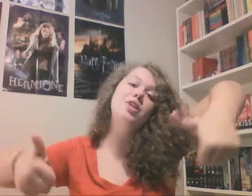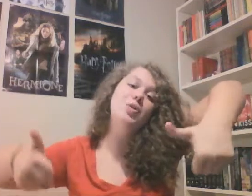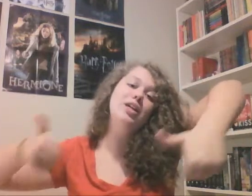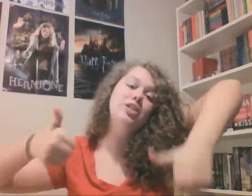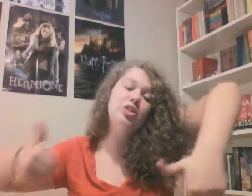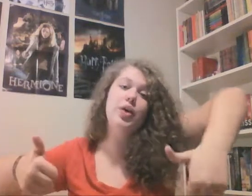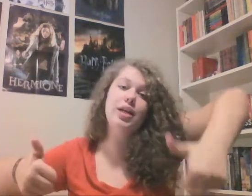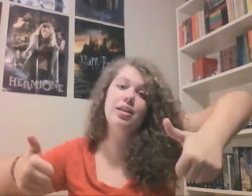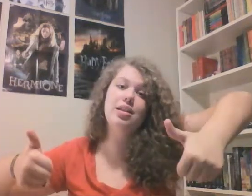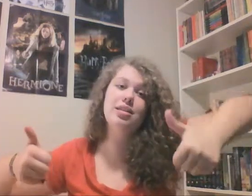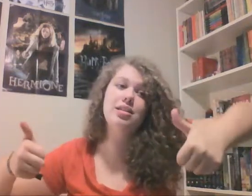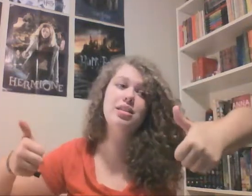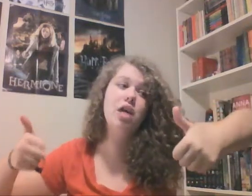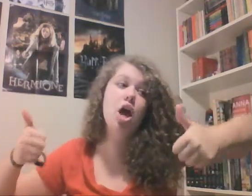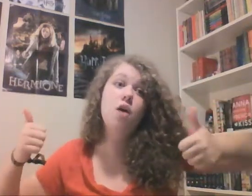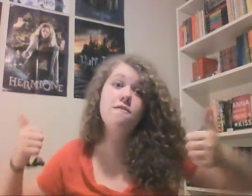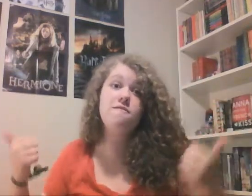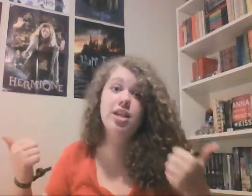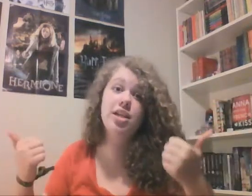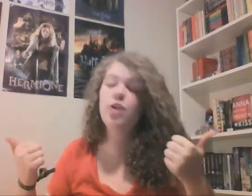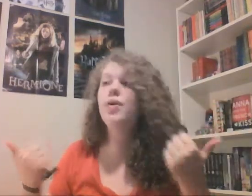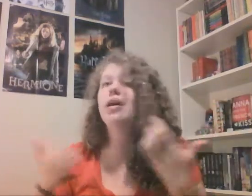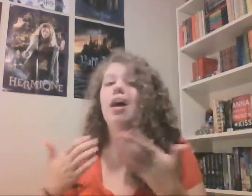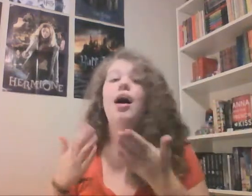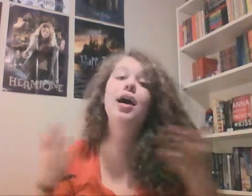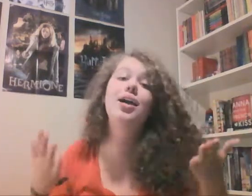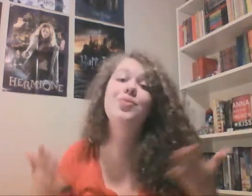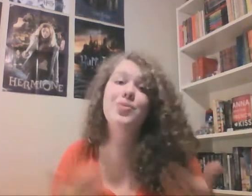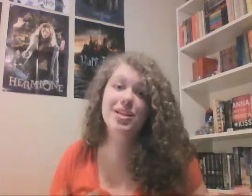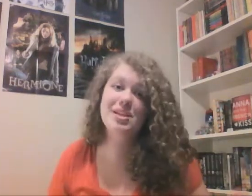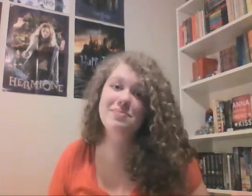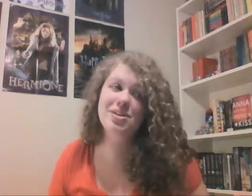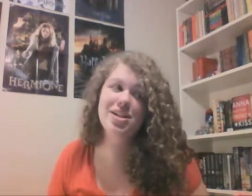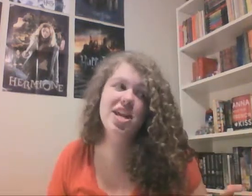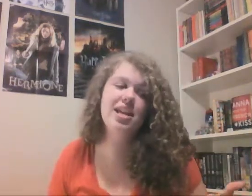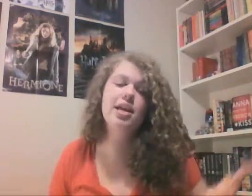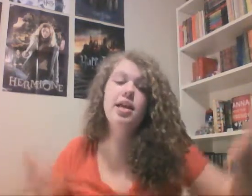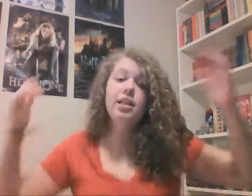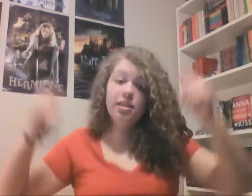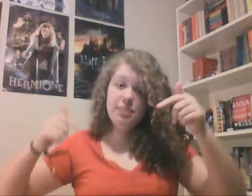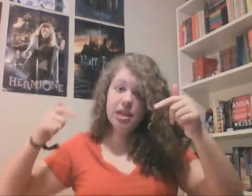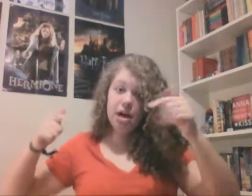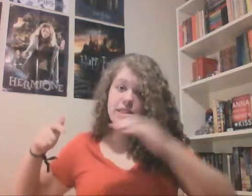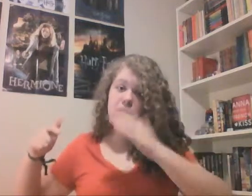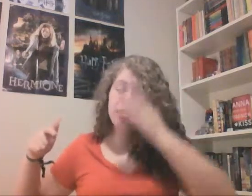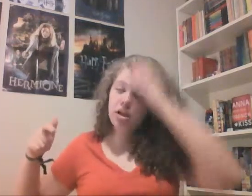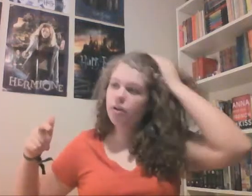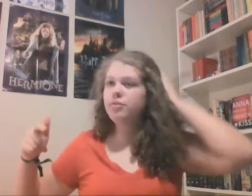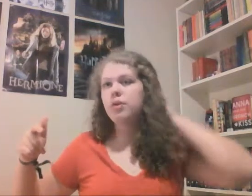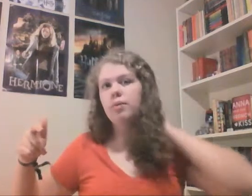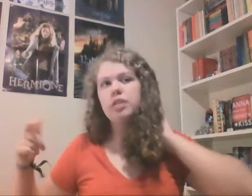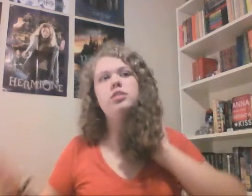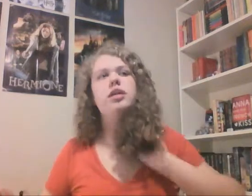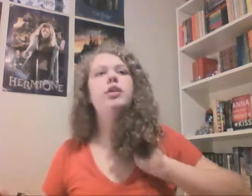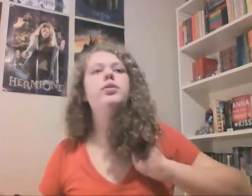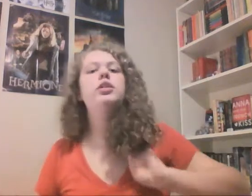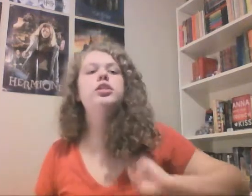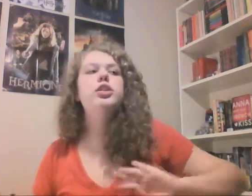you enjoyed this video and I would really appreciate it leave me a comment down below if you are watching Shadowhunters